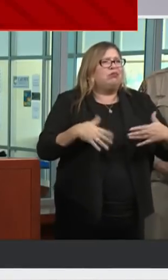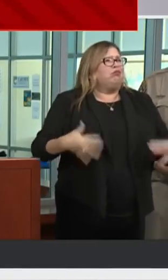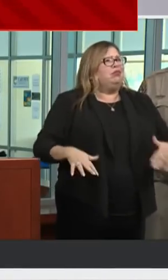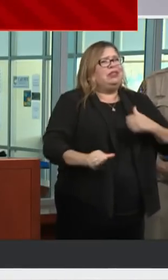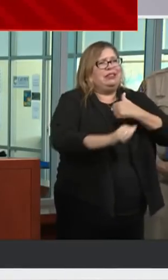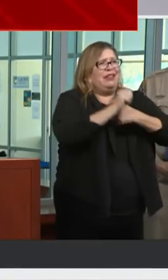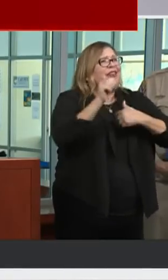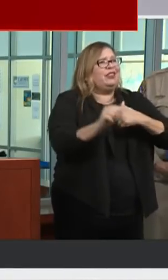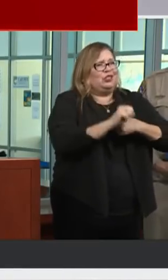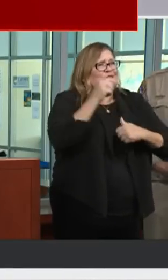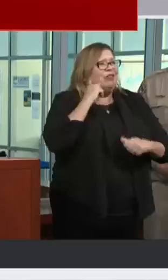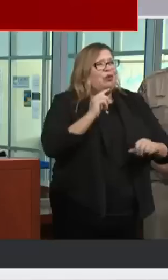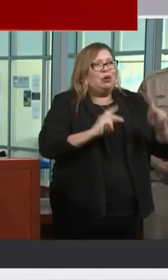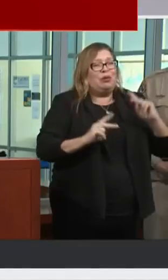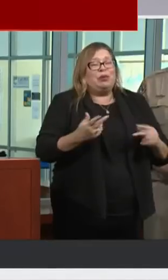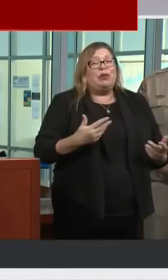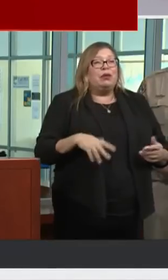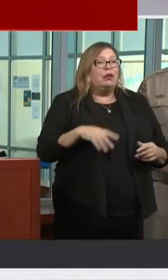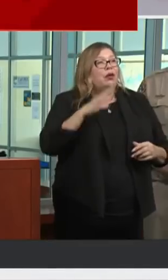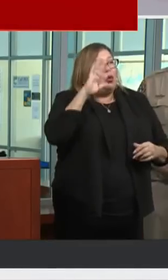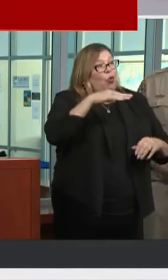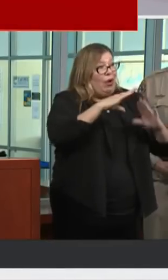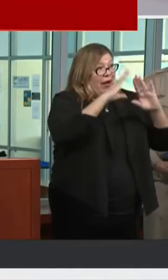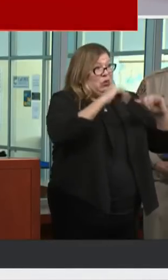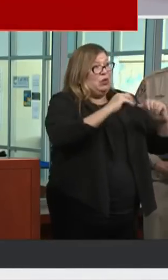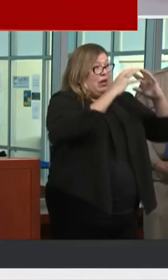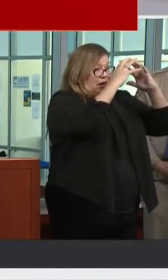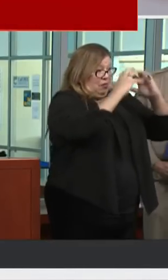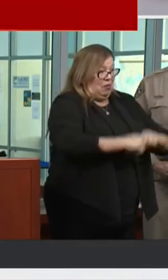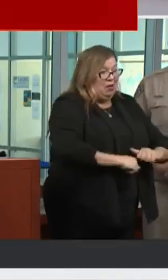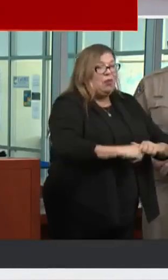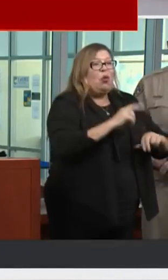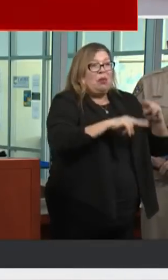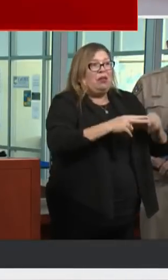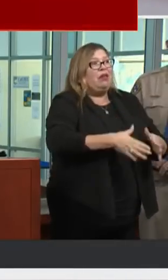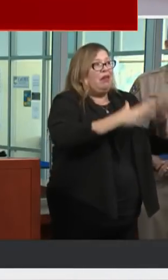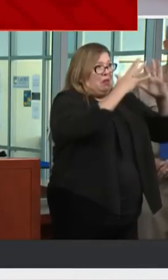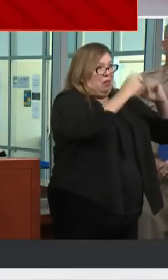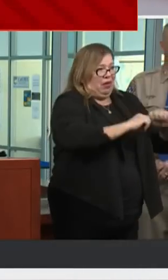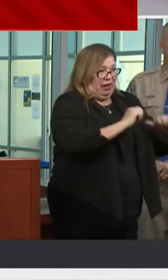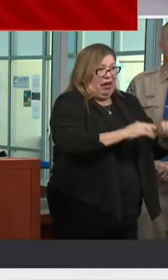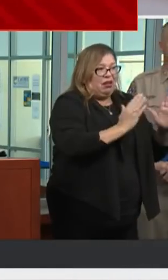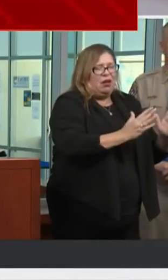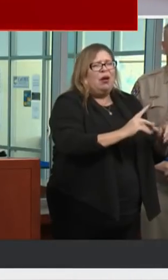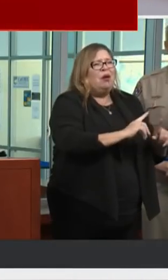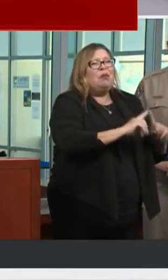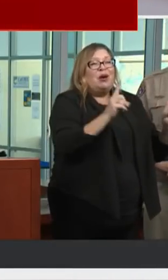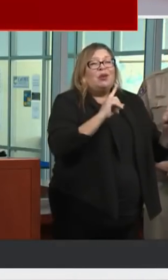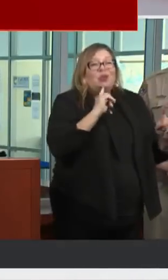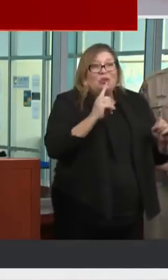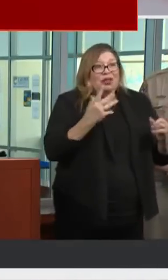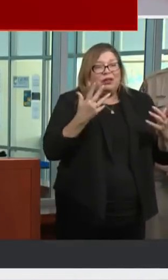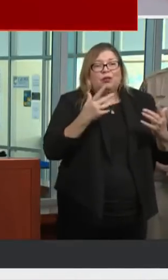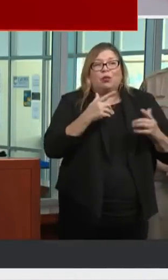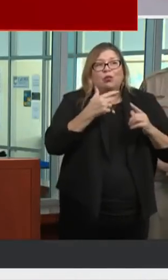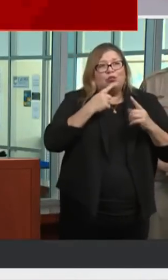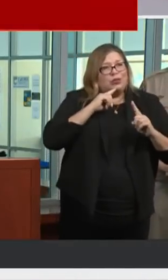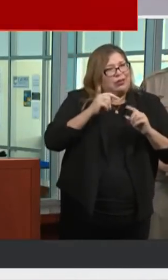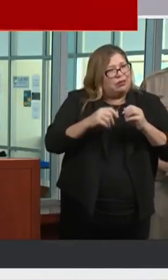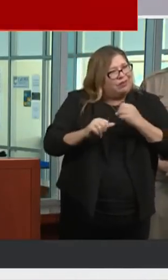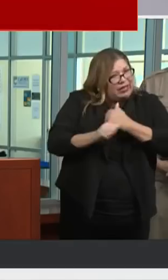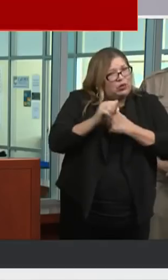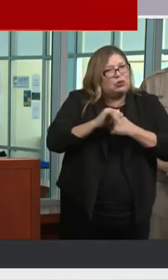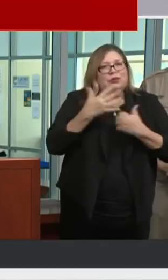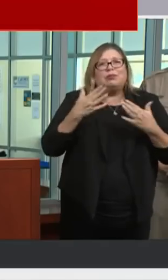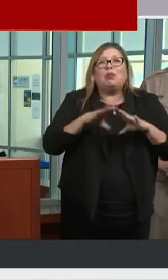people, short of a house collapsing on you or a building collapsing on you. The potential for having a bookshelf fall over or